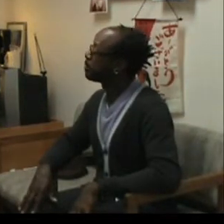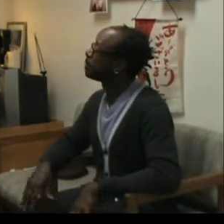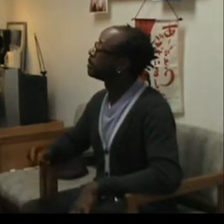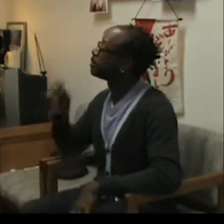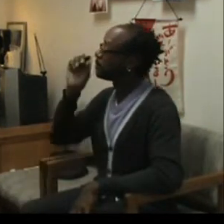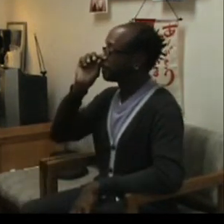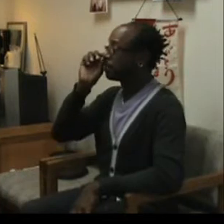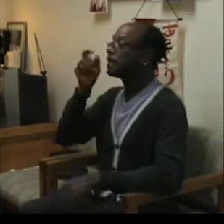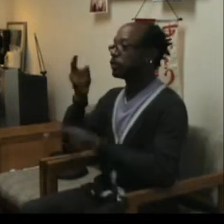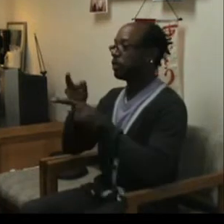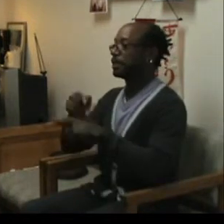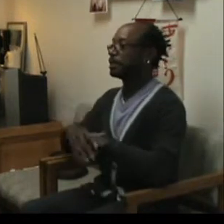up. That's correct.